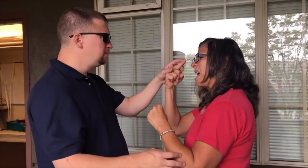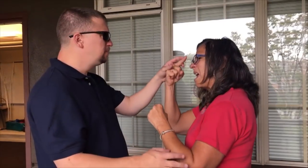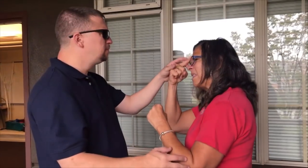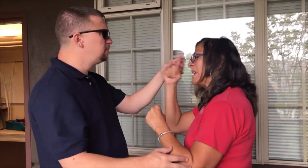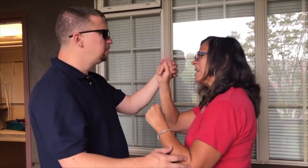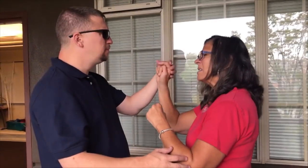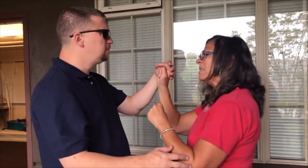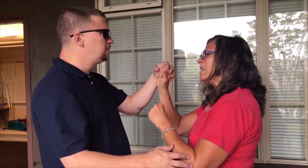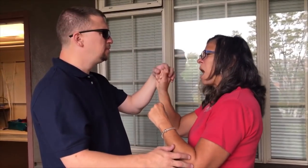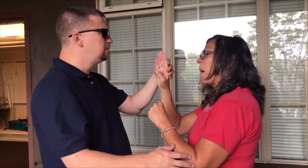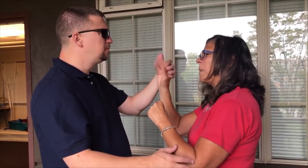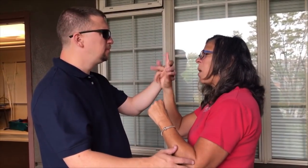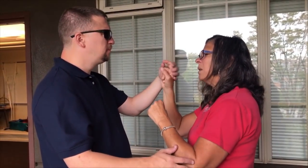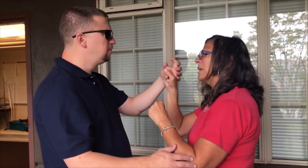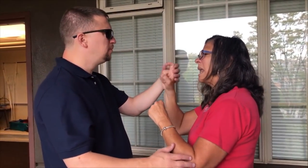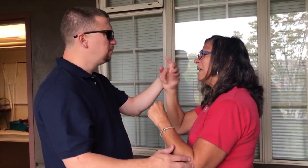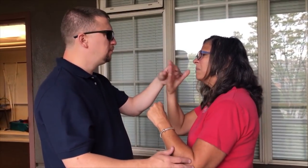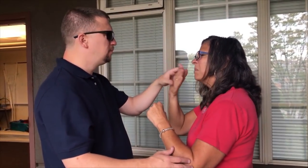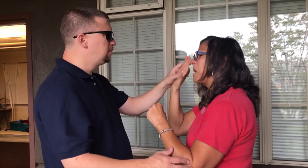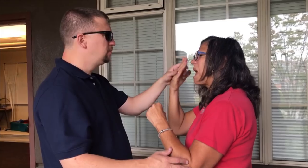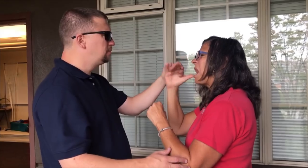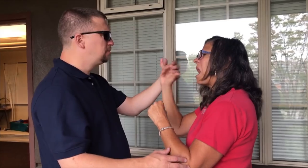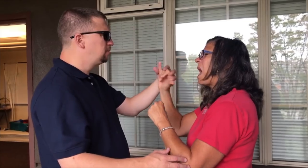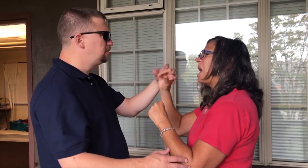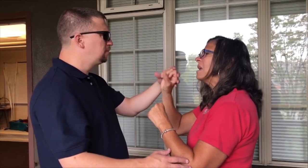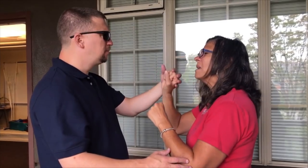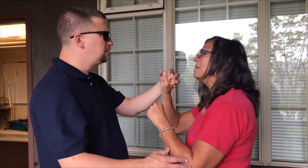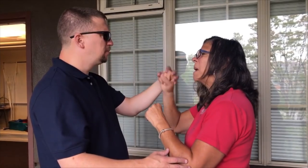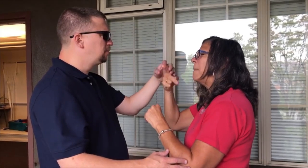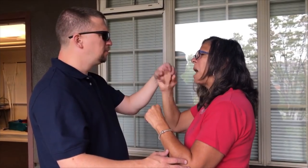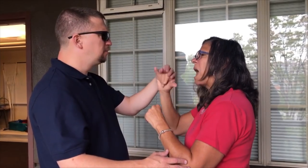I think Tybalt should smell like spice.